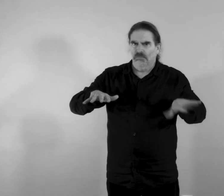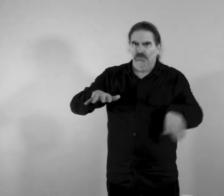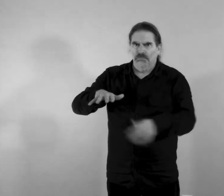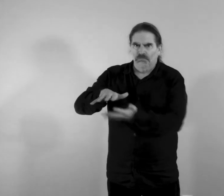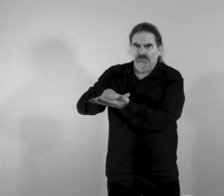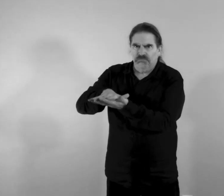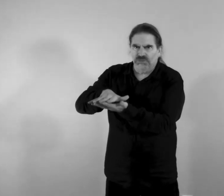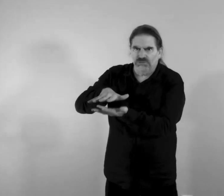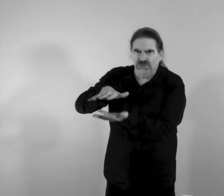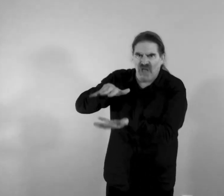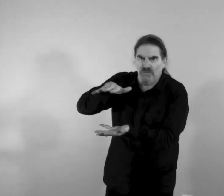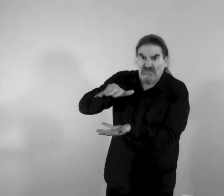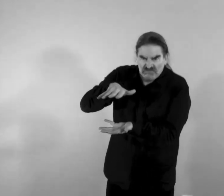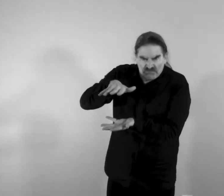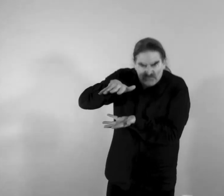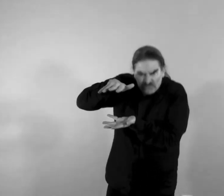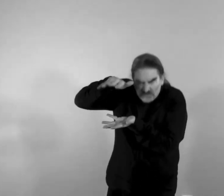over the water